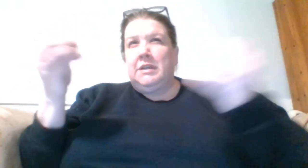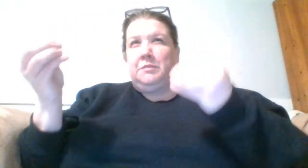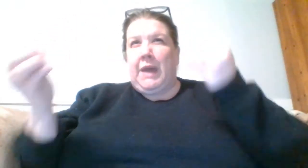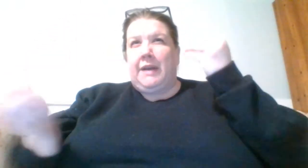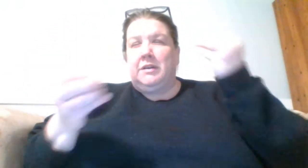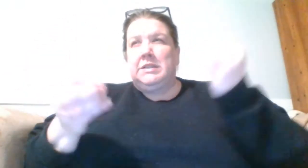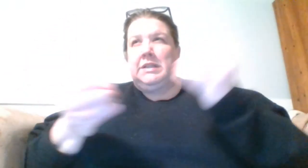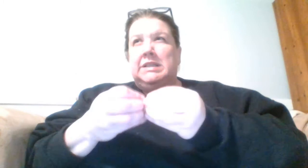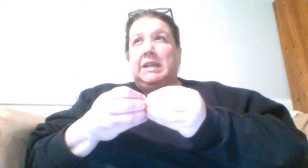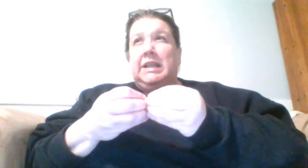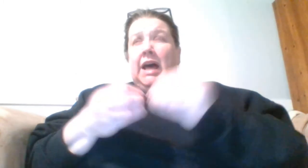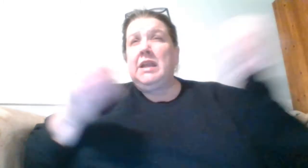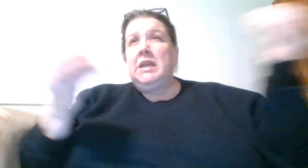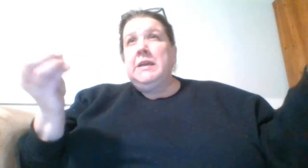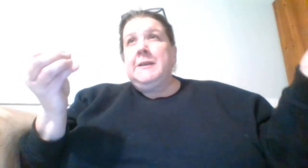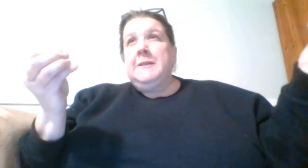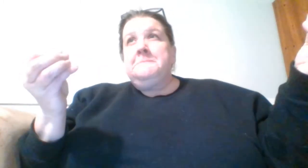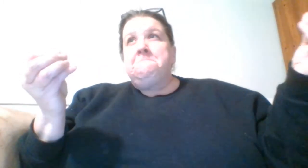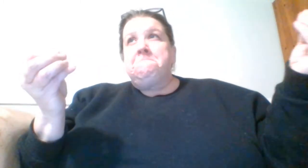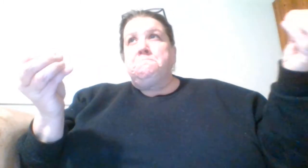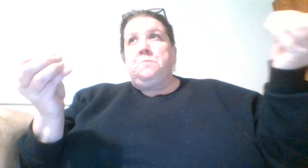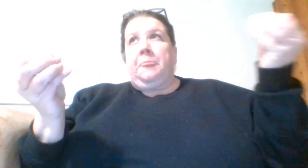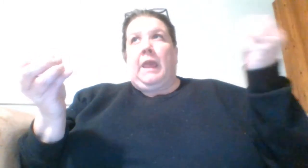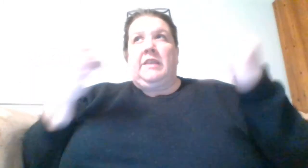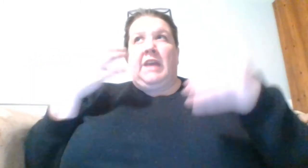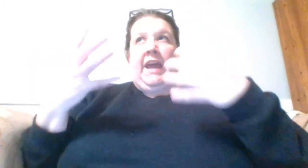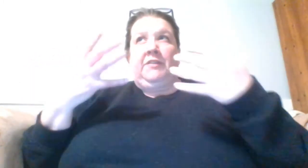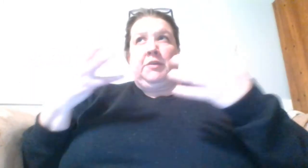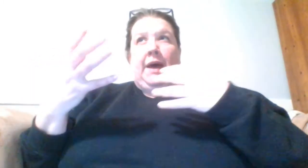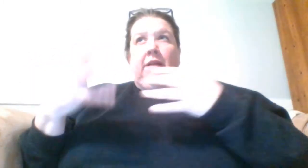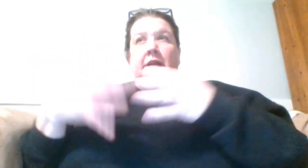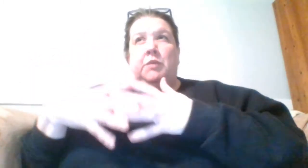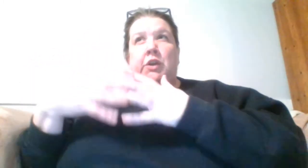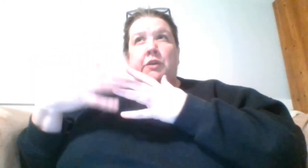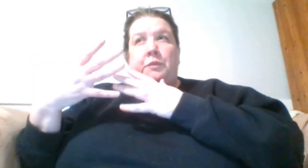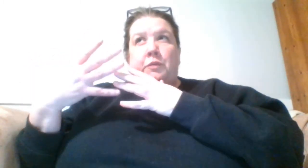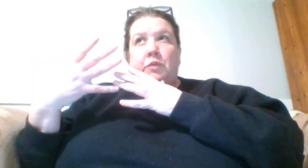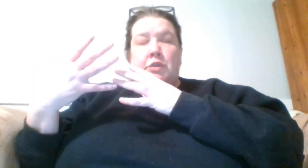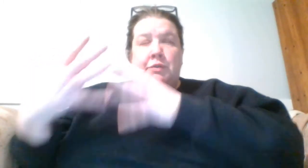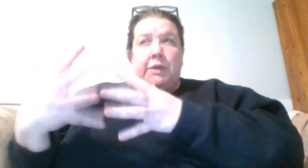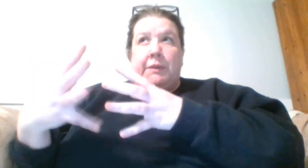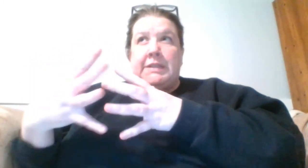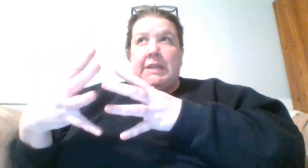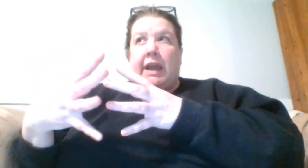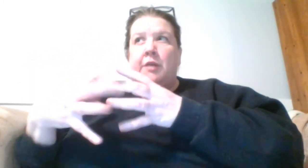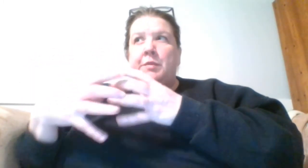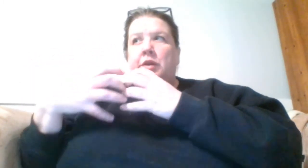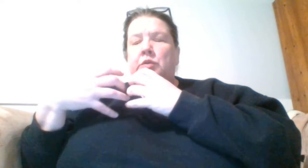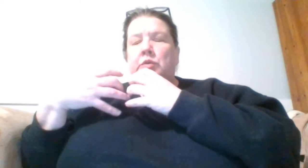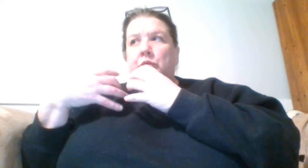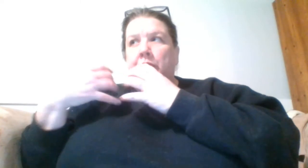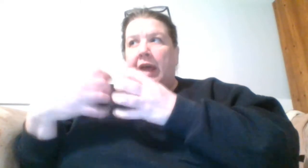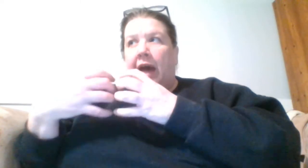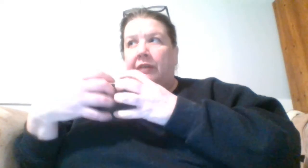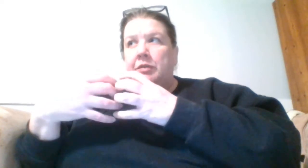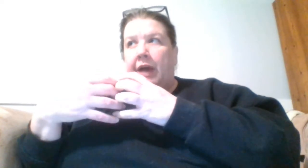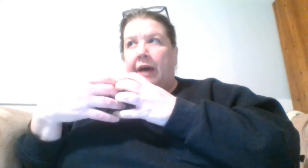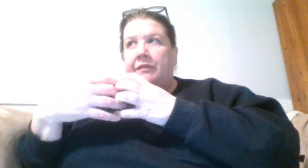patterns and things like that that I have to battle. And when you're doing a race like Ironman, you really have to have,